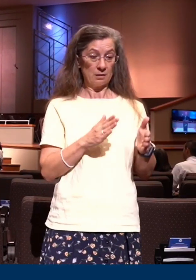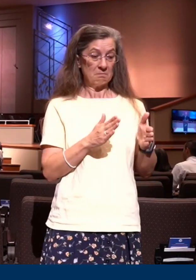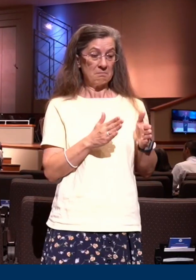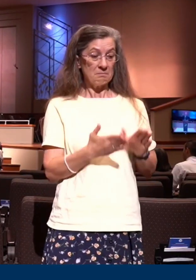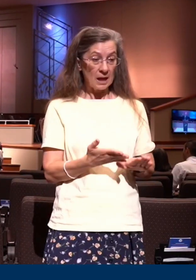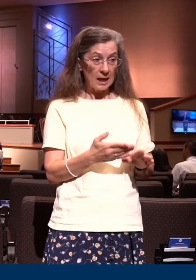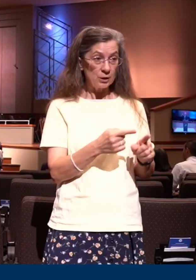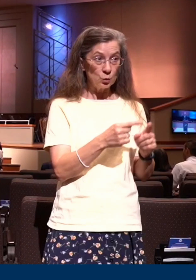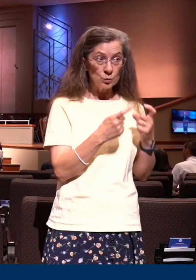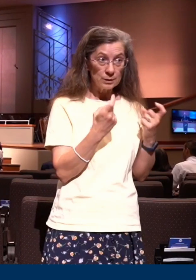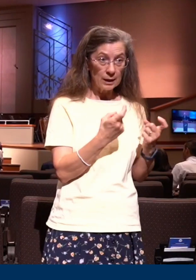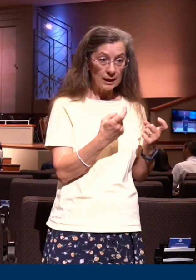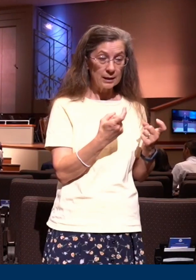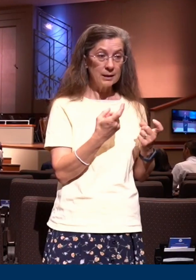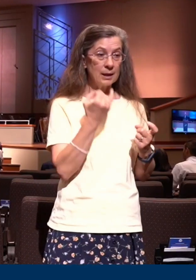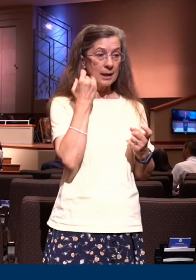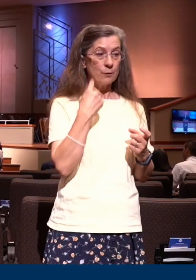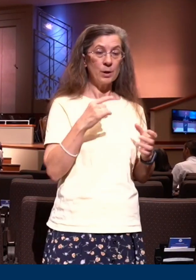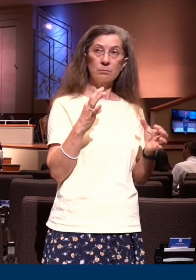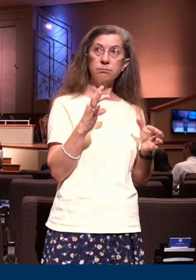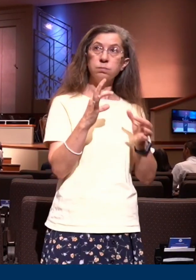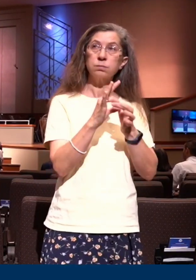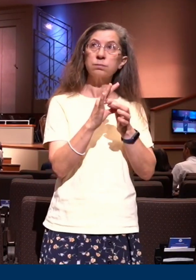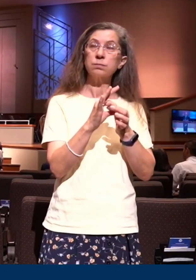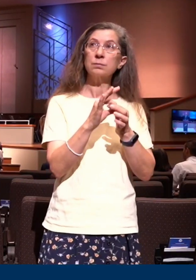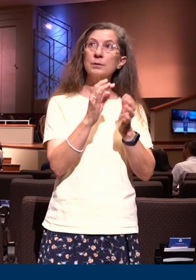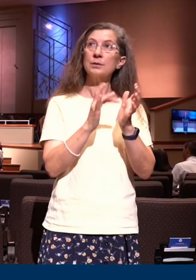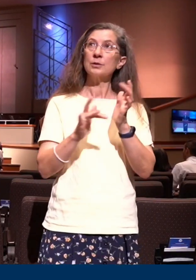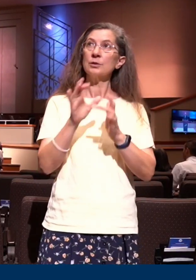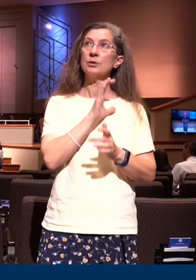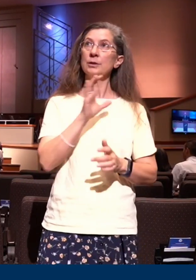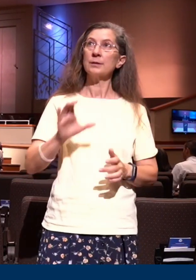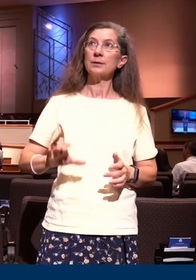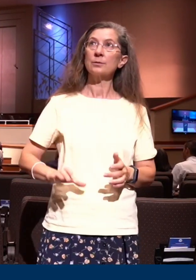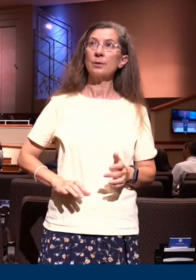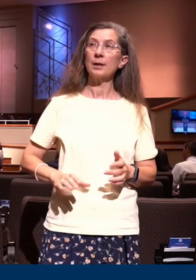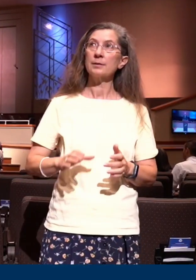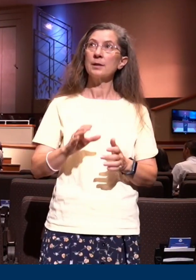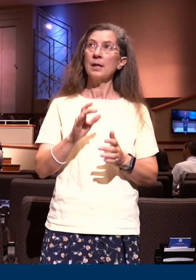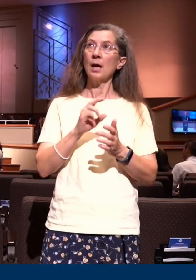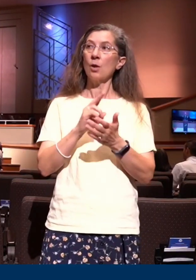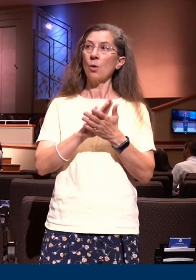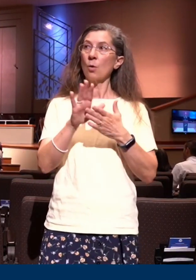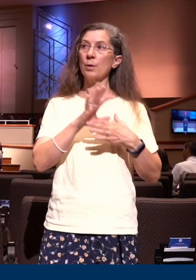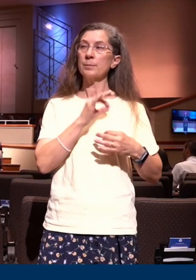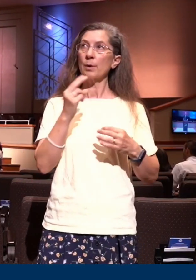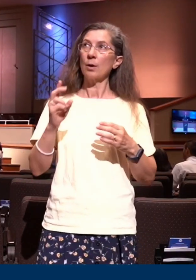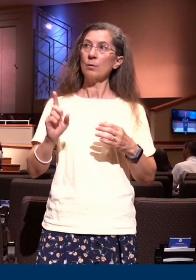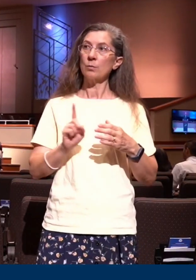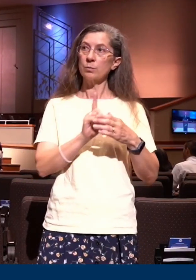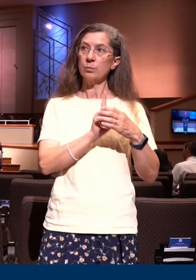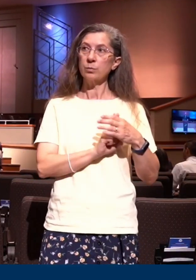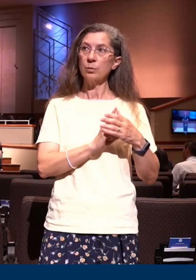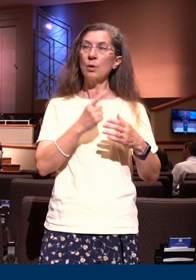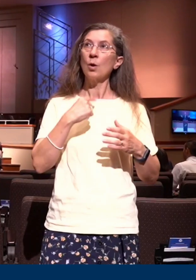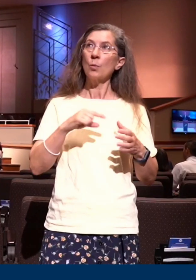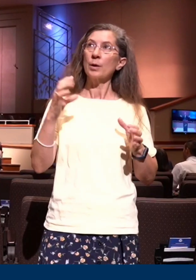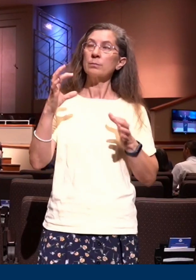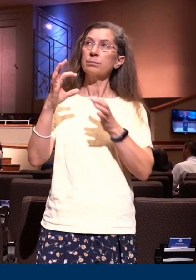we have been rooted with Christ, if the resurrected Christ lives with us and we are engrafted with Him, then really, we should